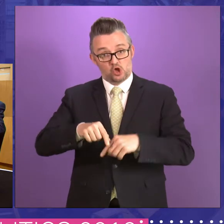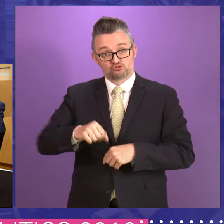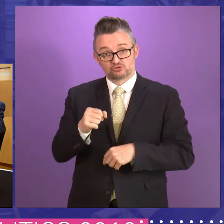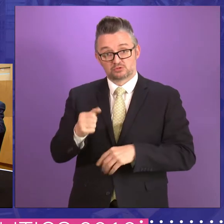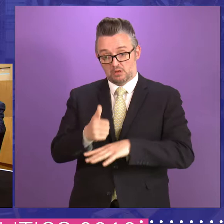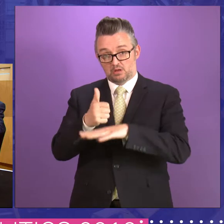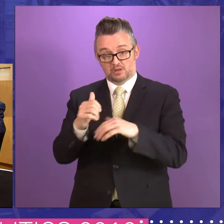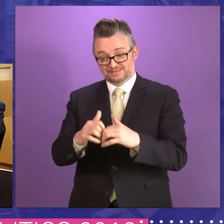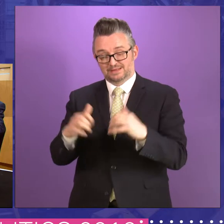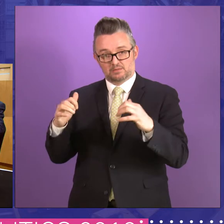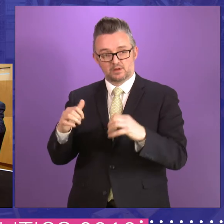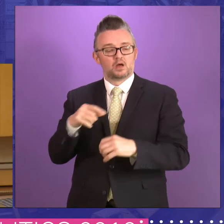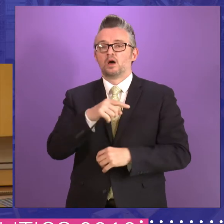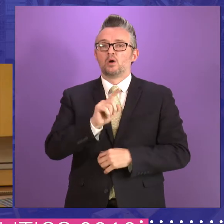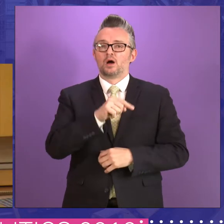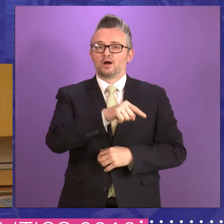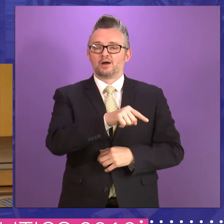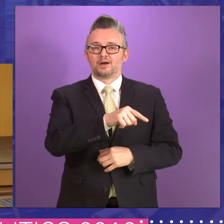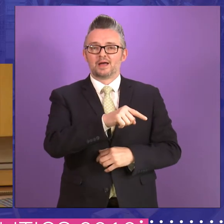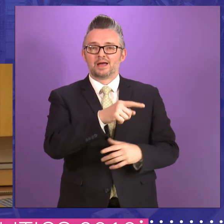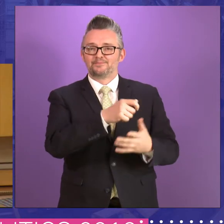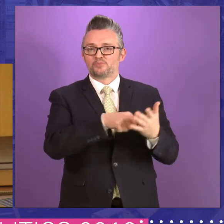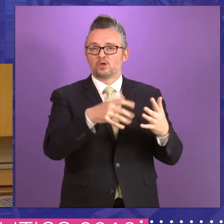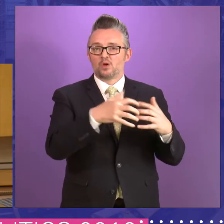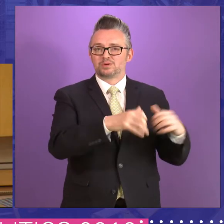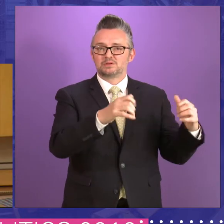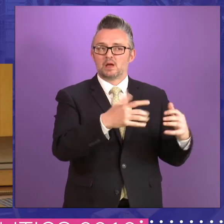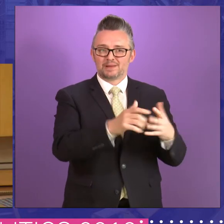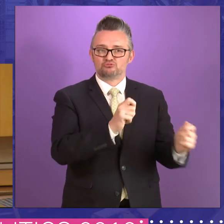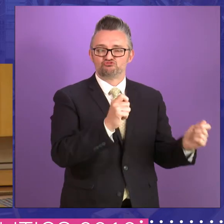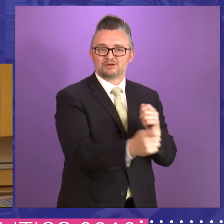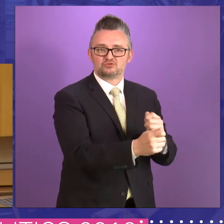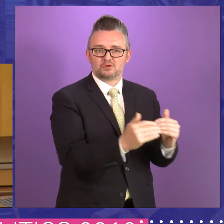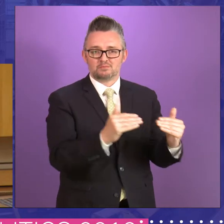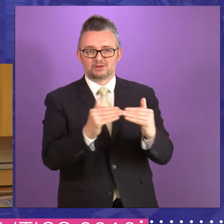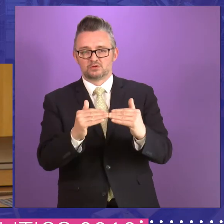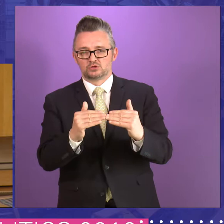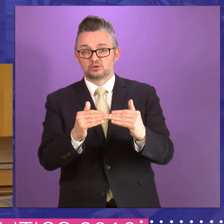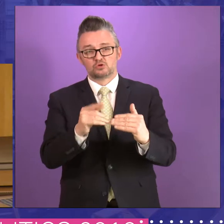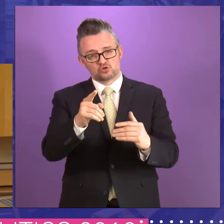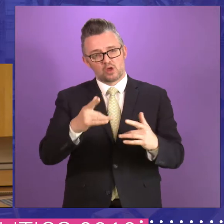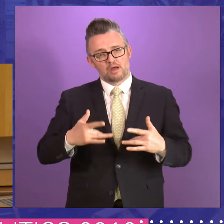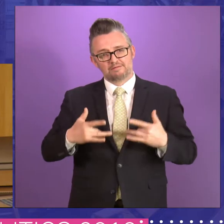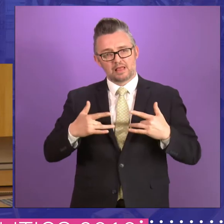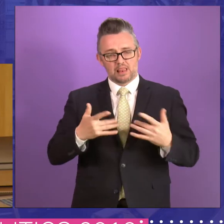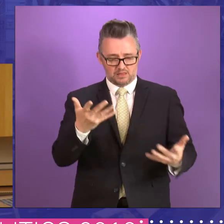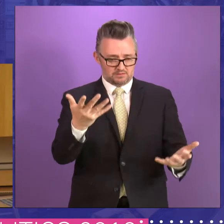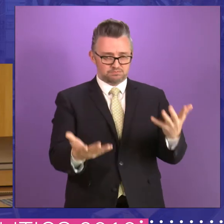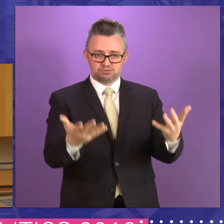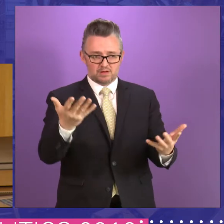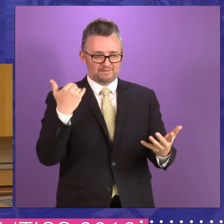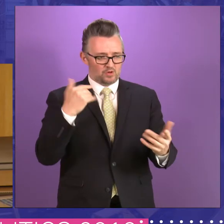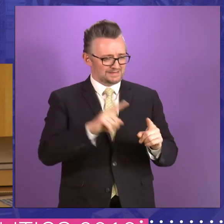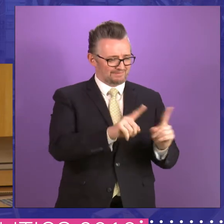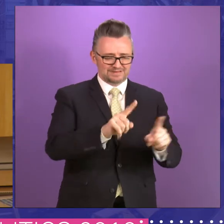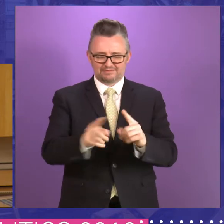was set up, Westminster has reformed and they've now got elected conveners. It's made a difference. So have you any thoughts about that, that those contrasting styles having experienced them